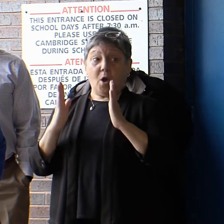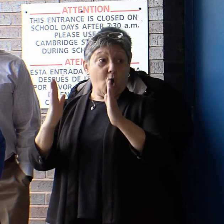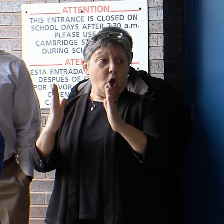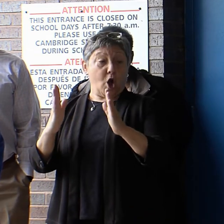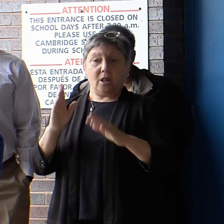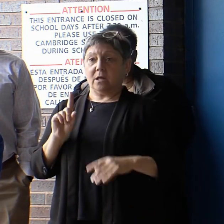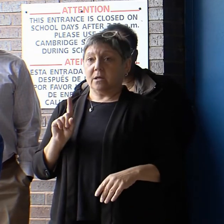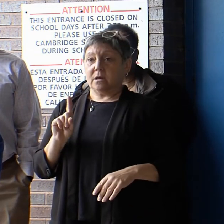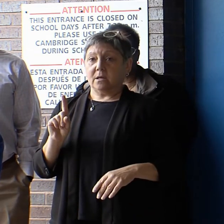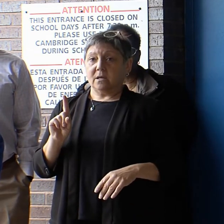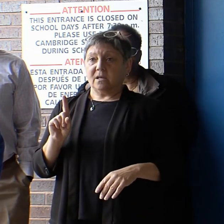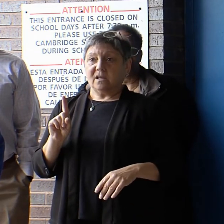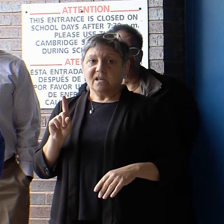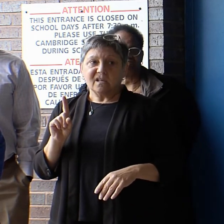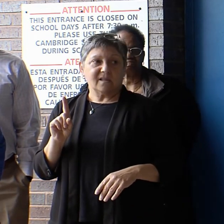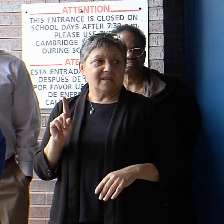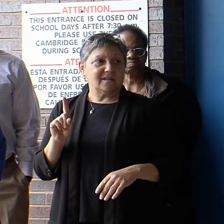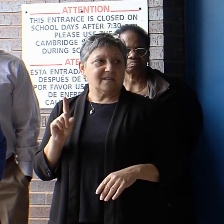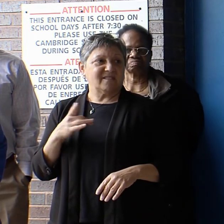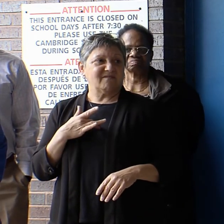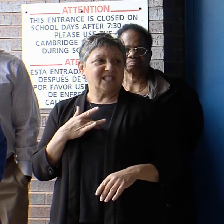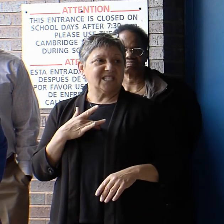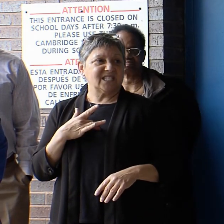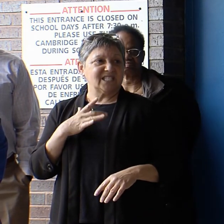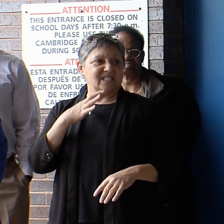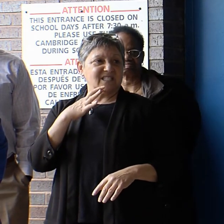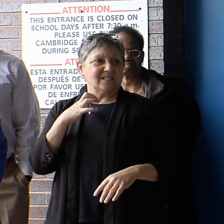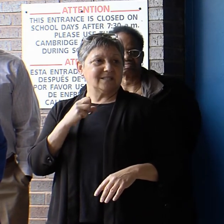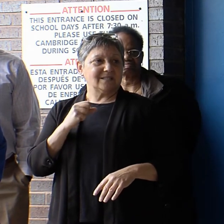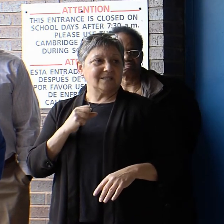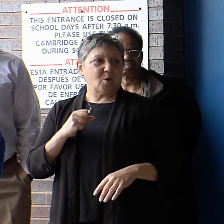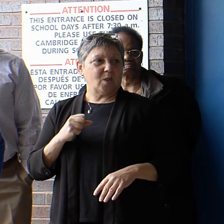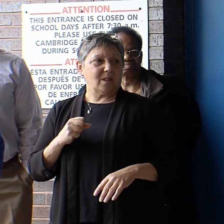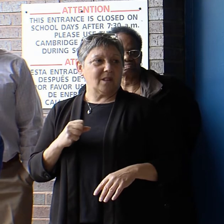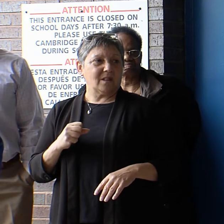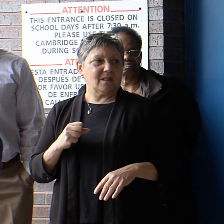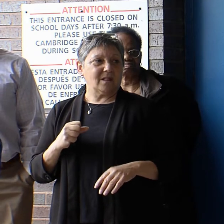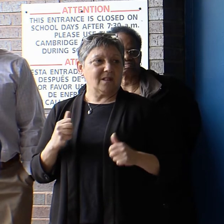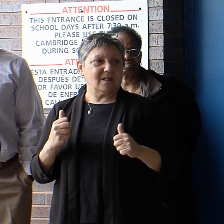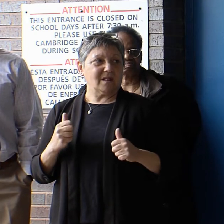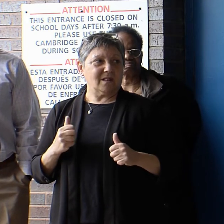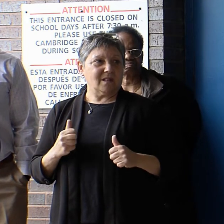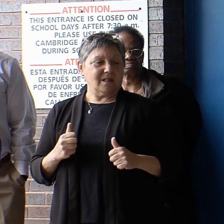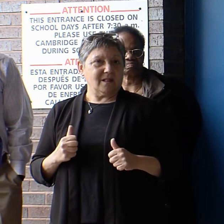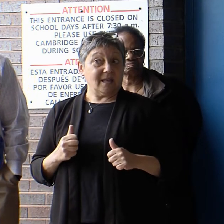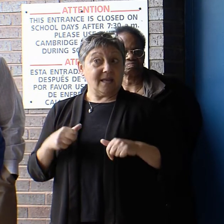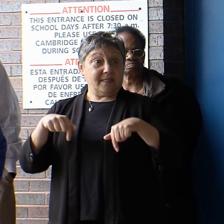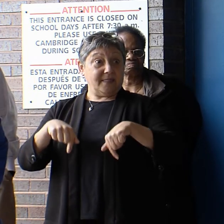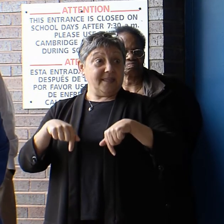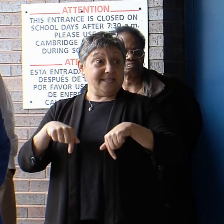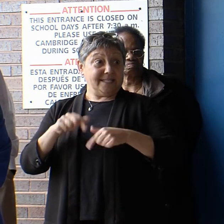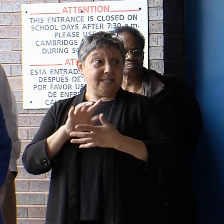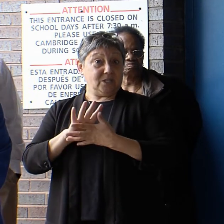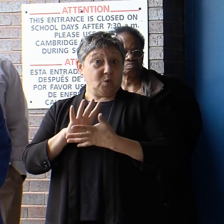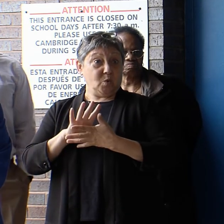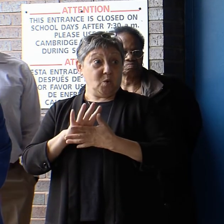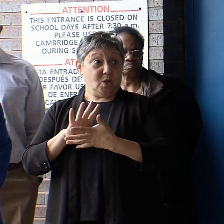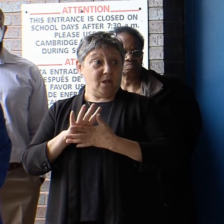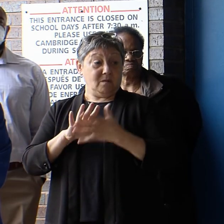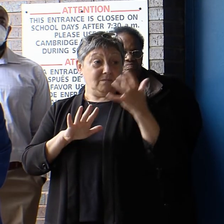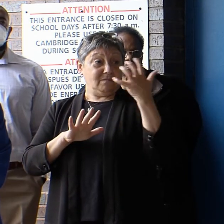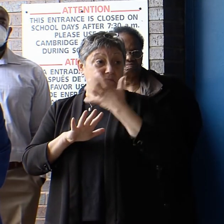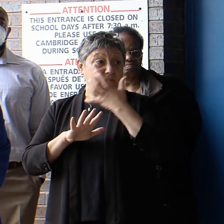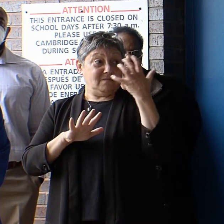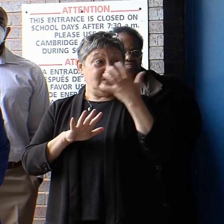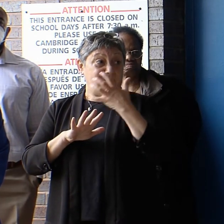just feels dated. And as you had heard, in this space in particular, this school, the needs